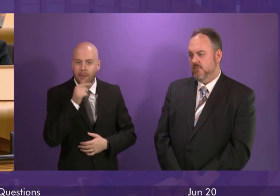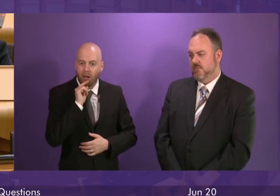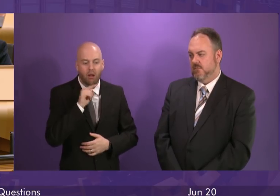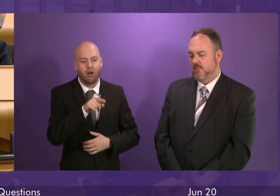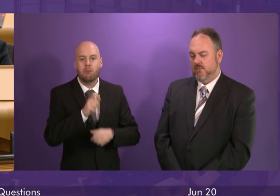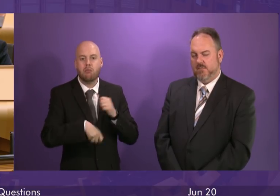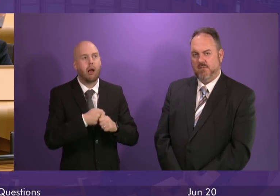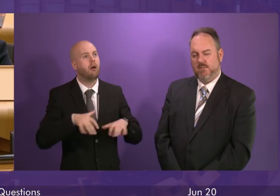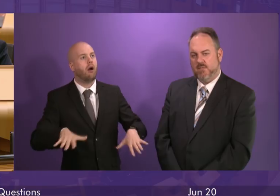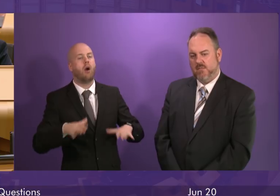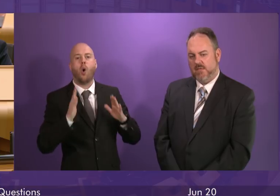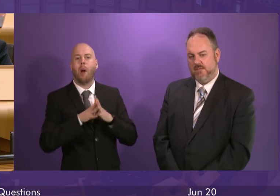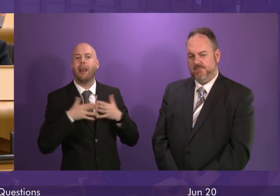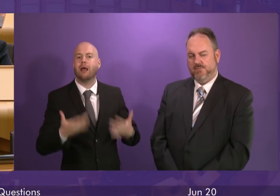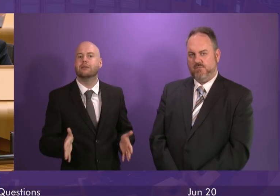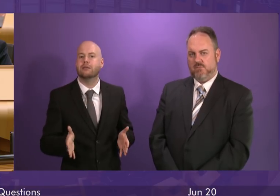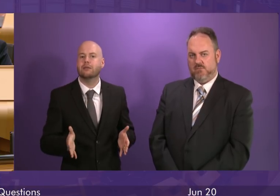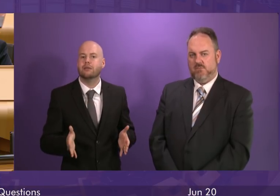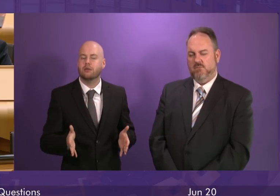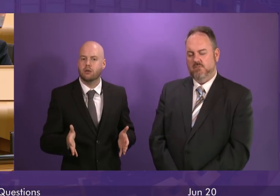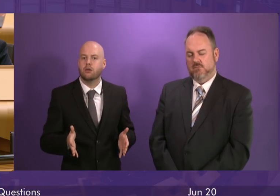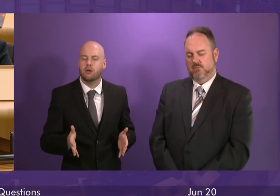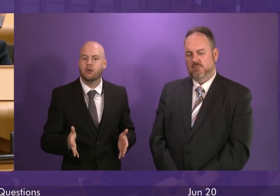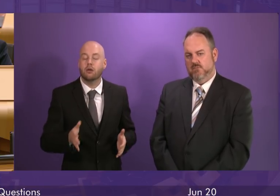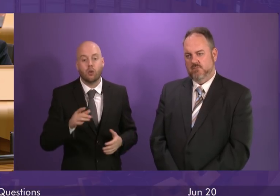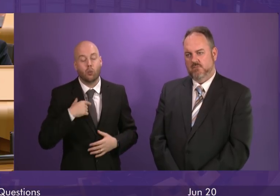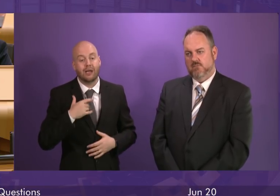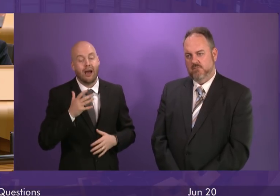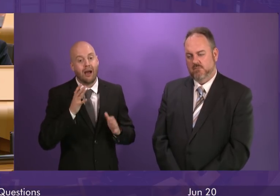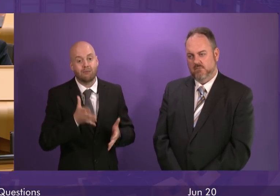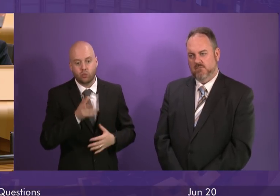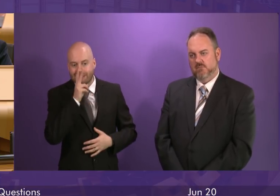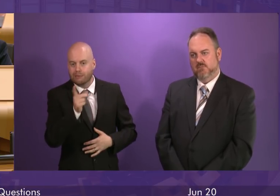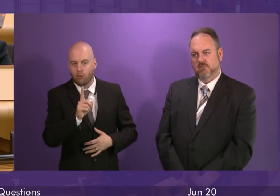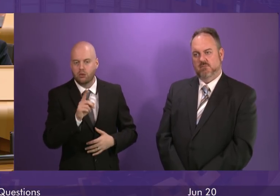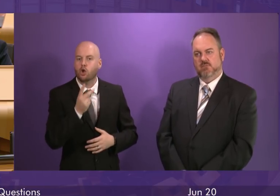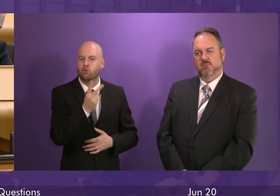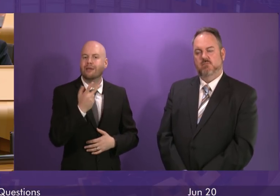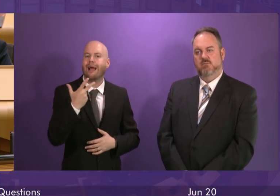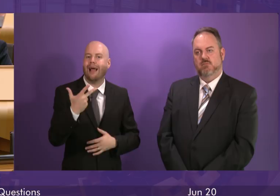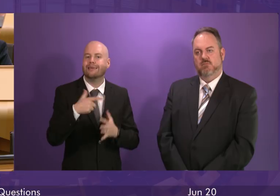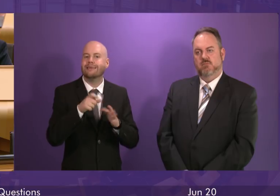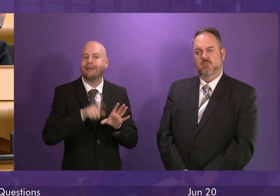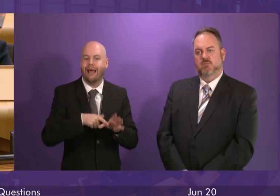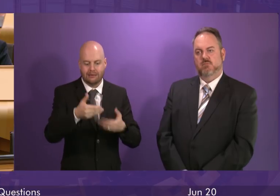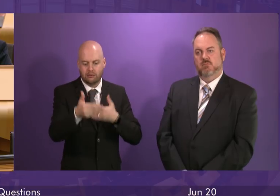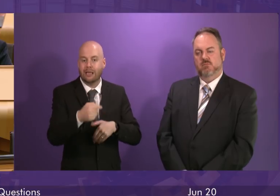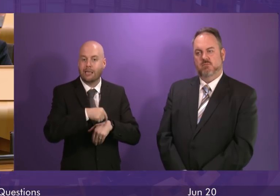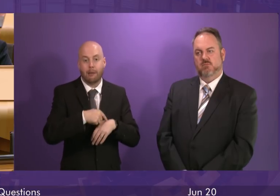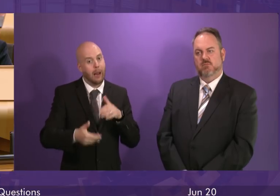other public services then having to pick up the pieces. We need to see a 28 day time limit on immigration detention and a ban